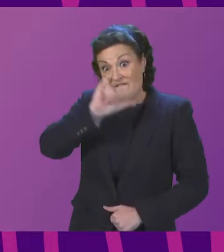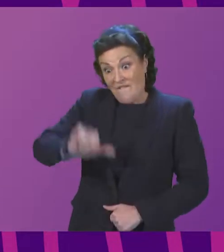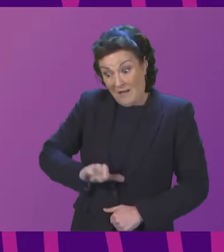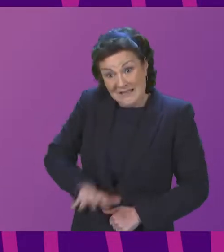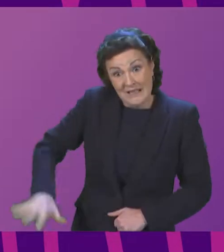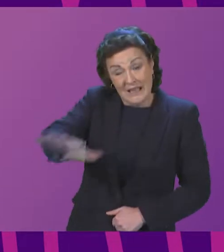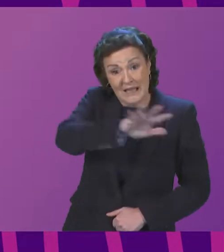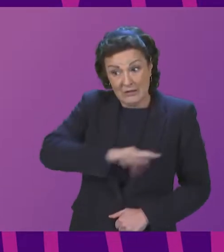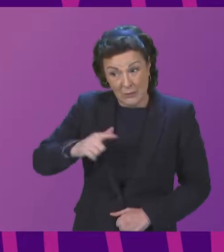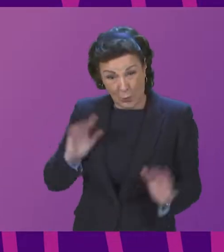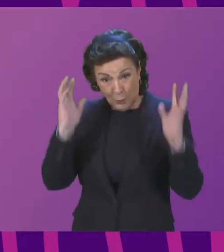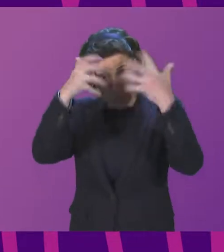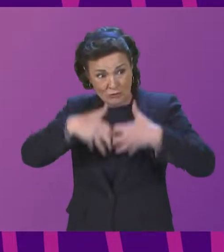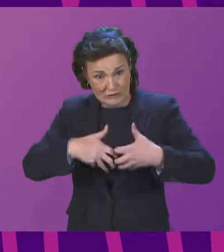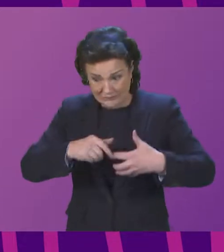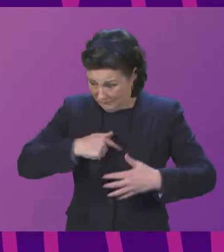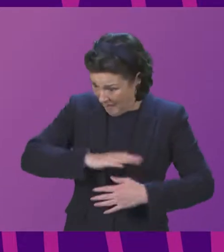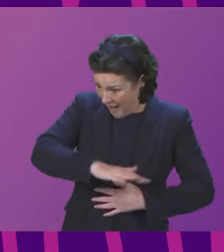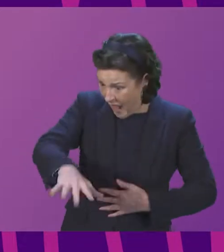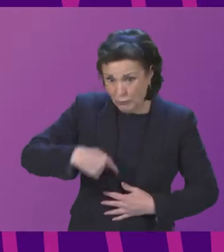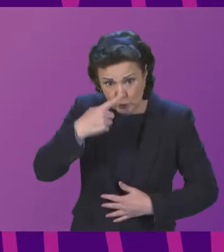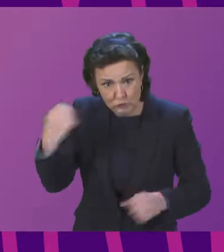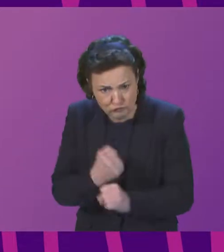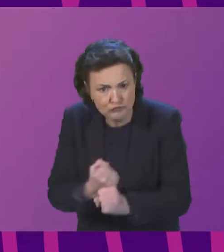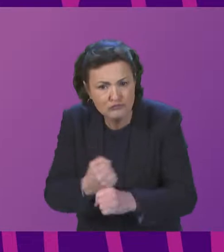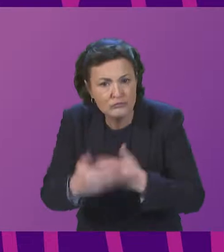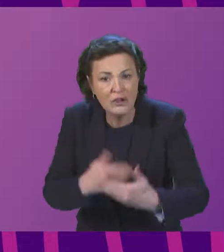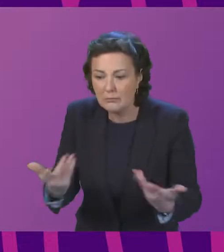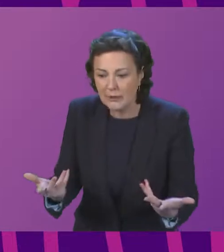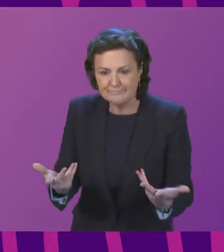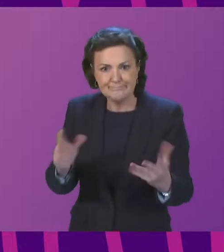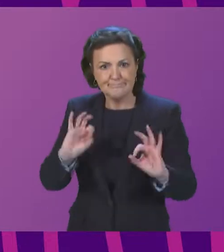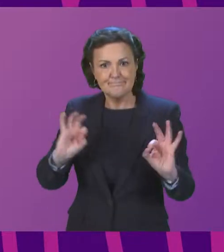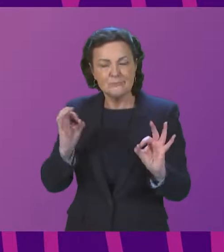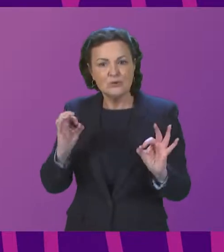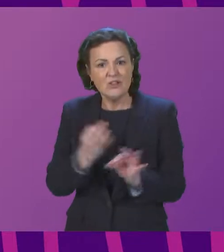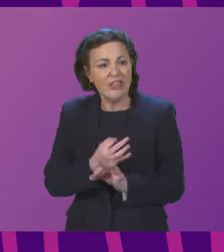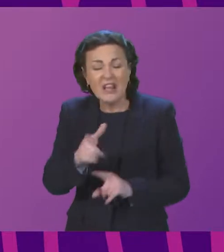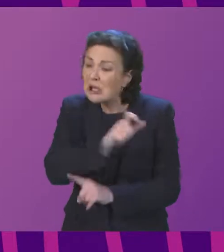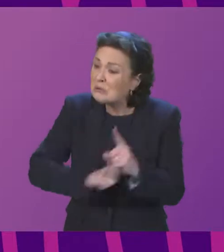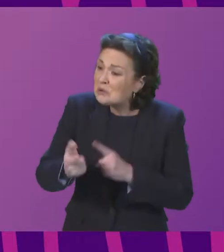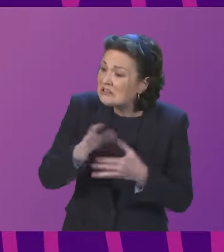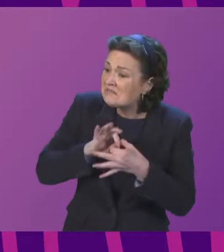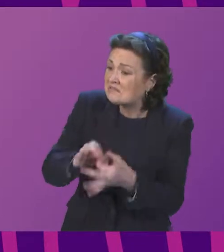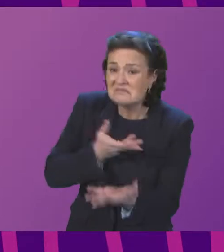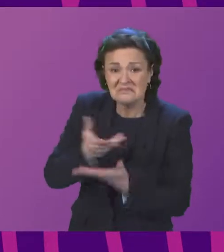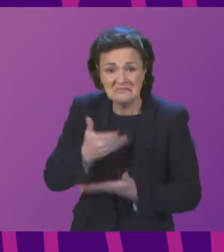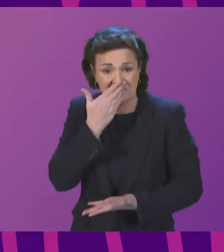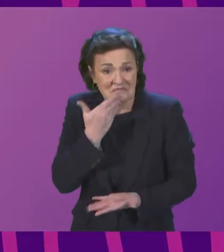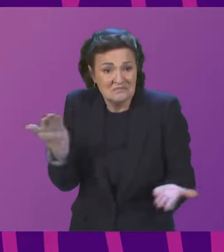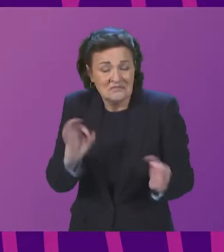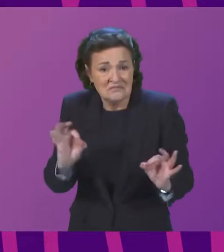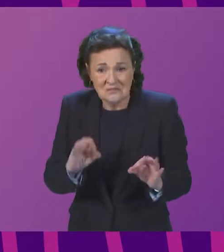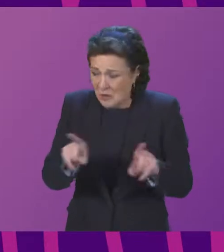concerned that productive land is lost. Community consultation is meaningless and road safety concerns about large haulage